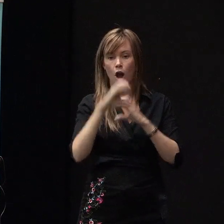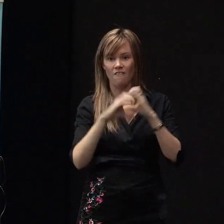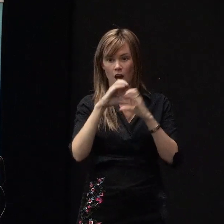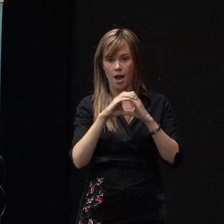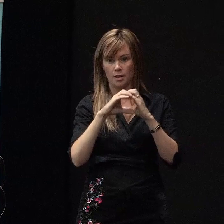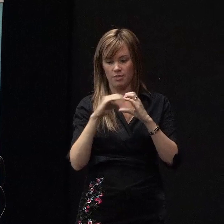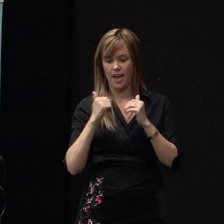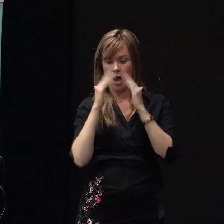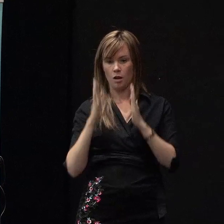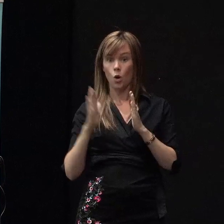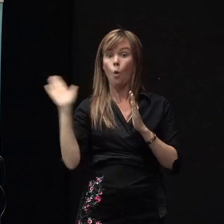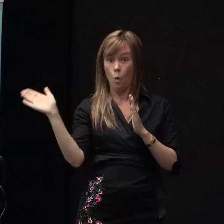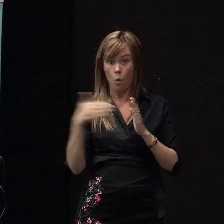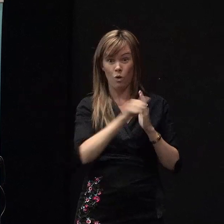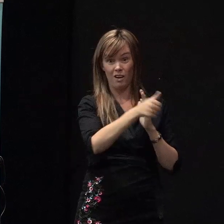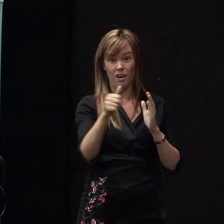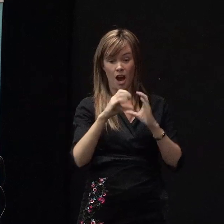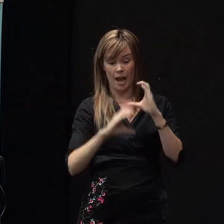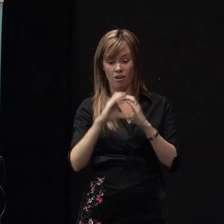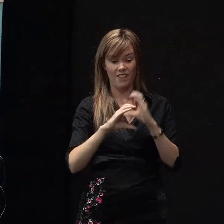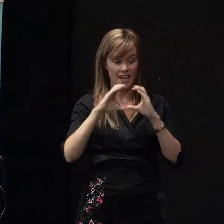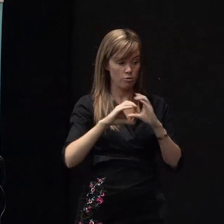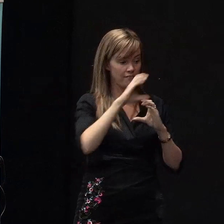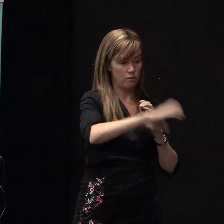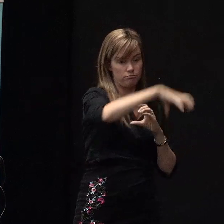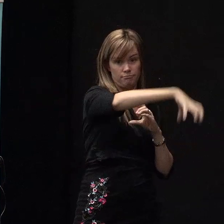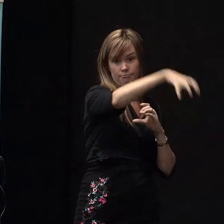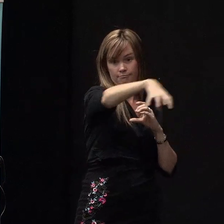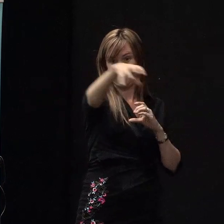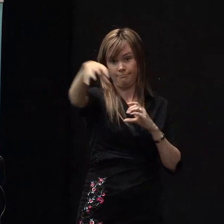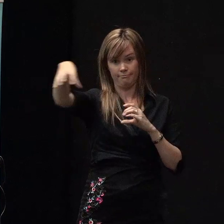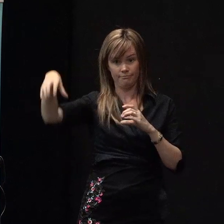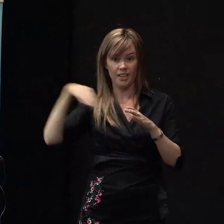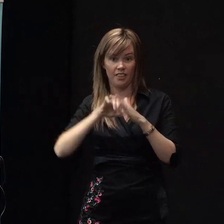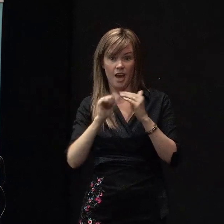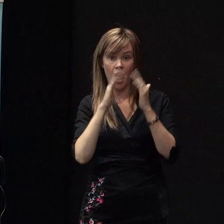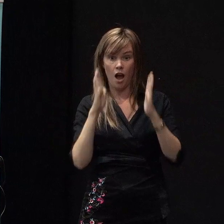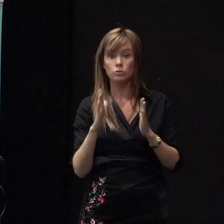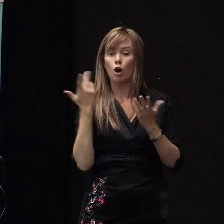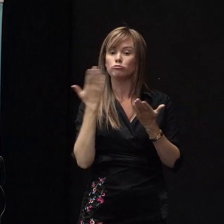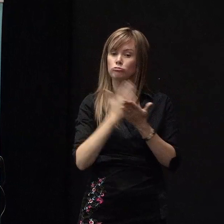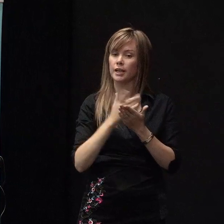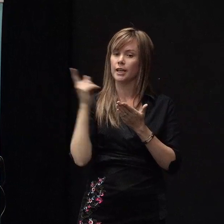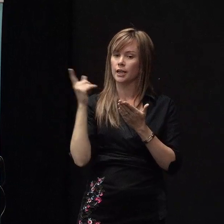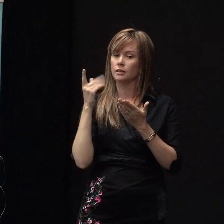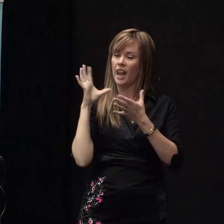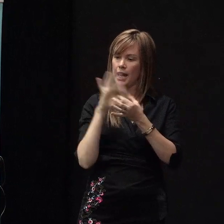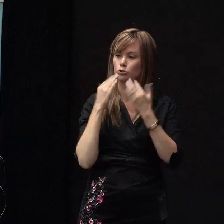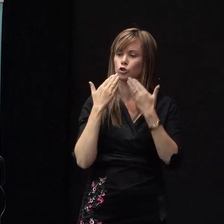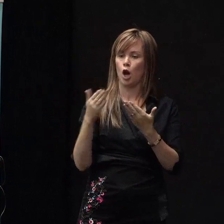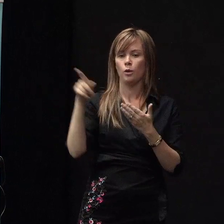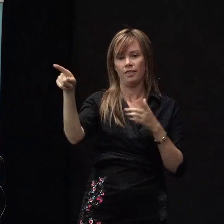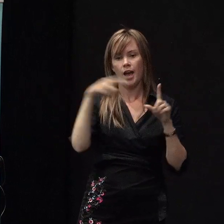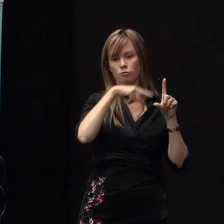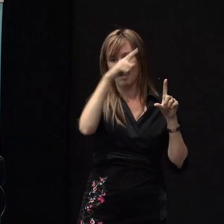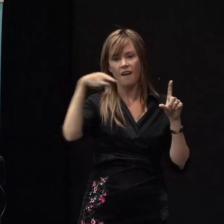the whole neighbourhood in a caravan outside each house. And it really is a nice illustration of this graph. You it talks about, you have